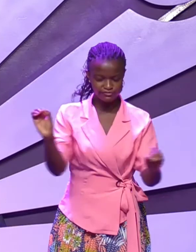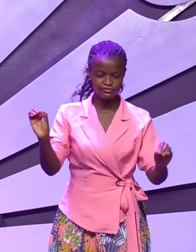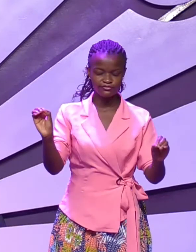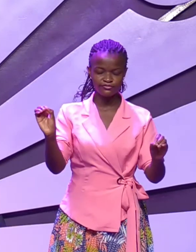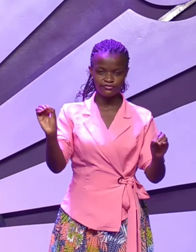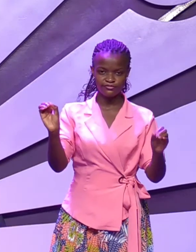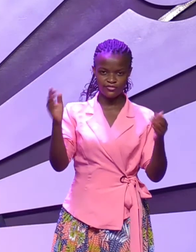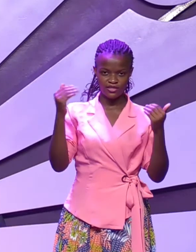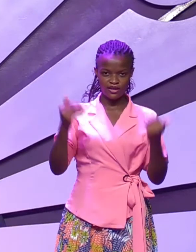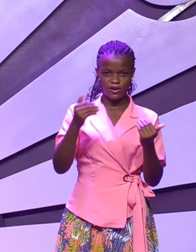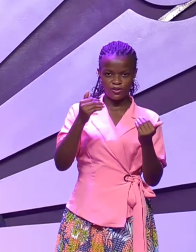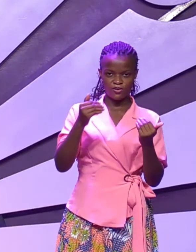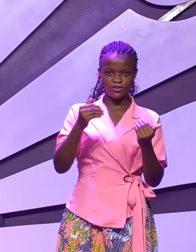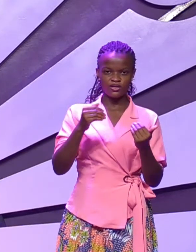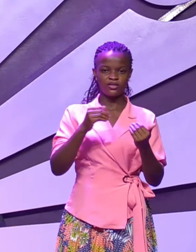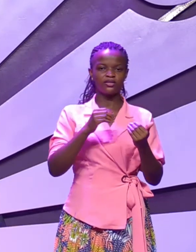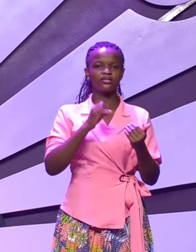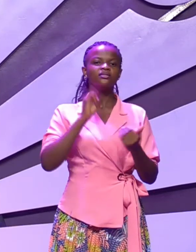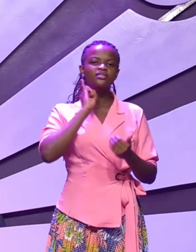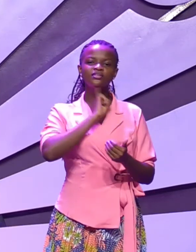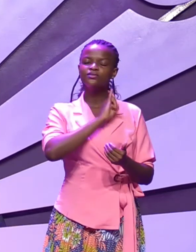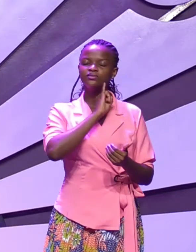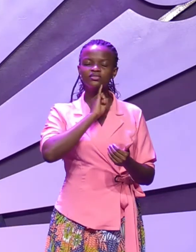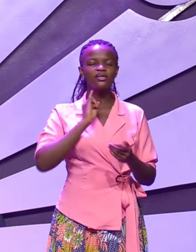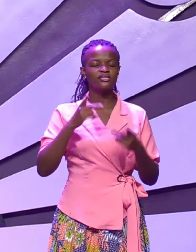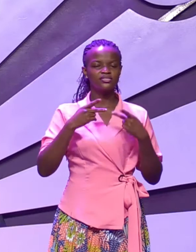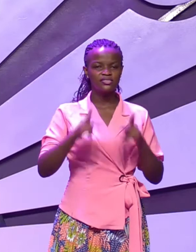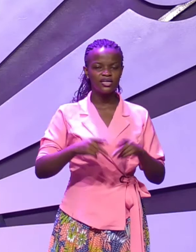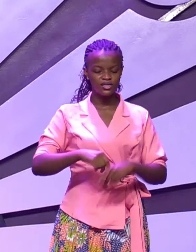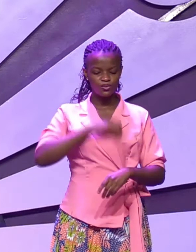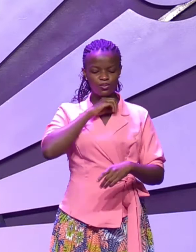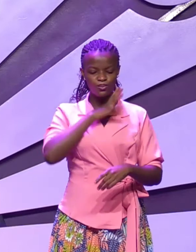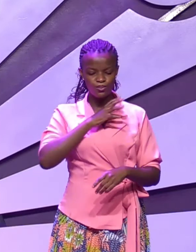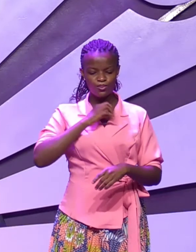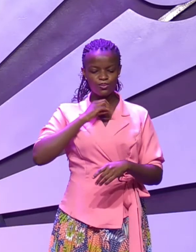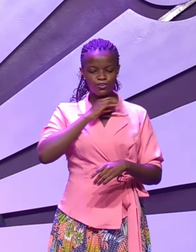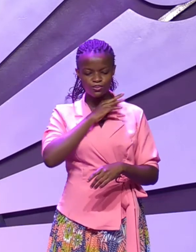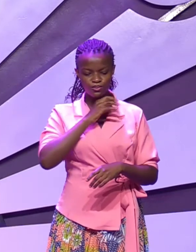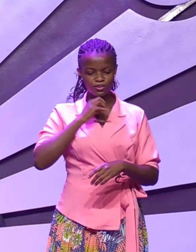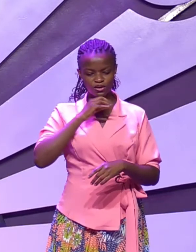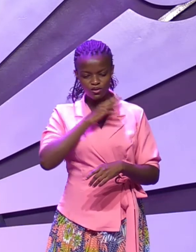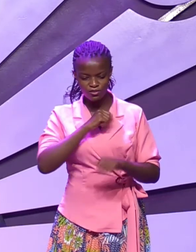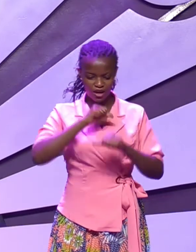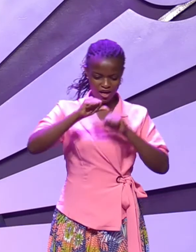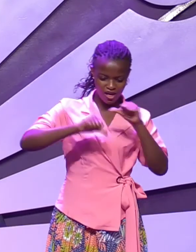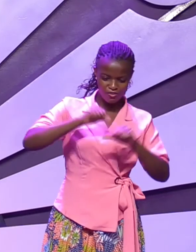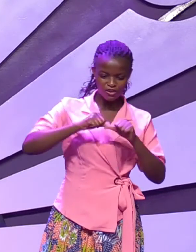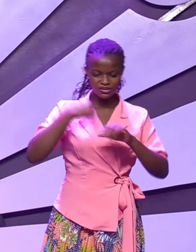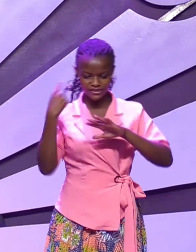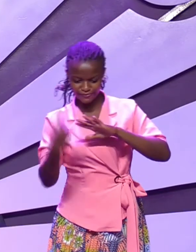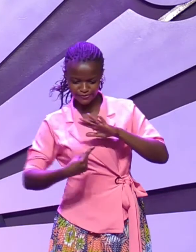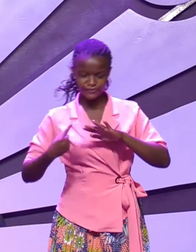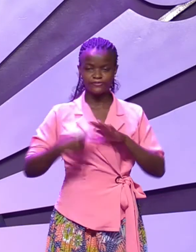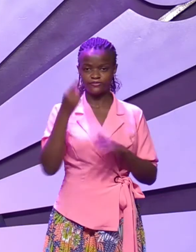and the Union of Israel began to protest and complain about the situation